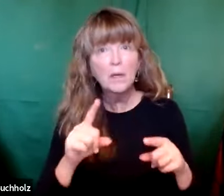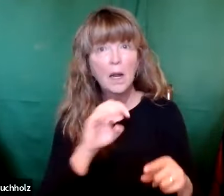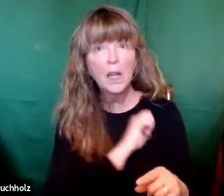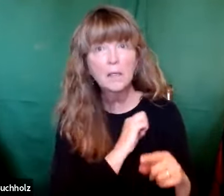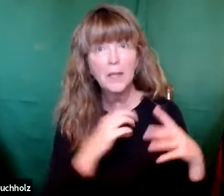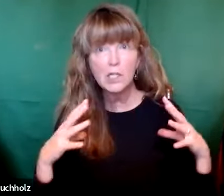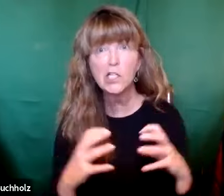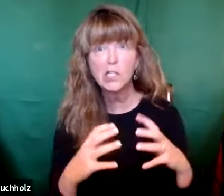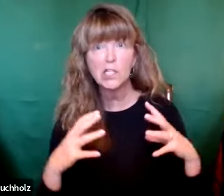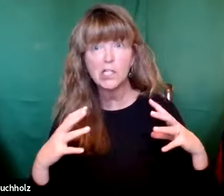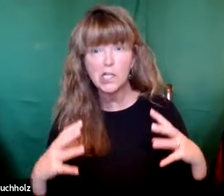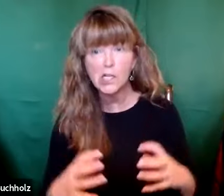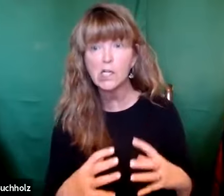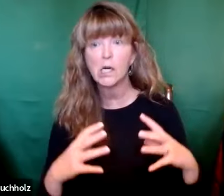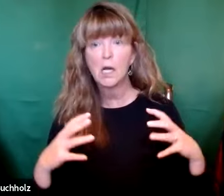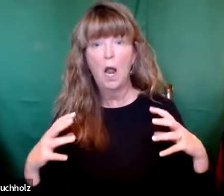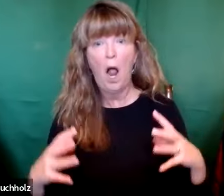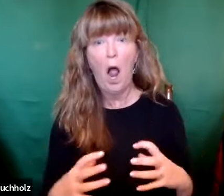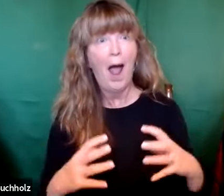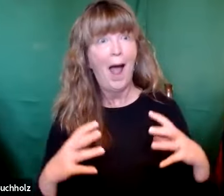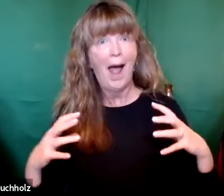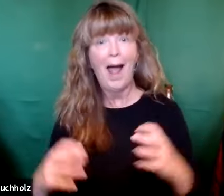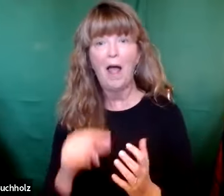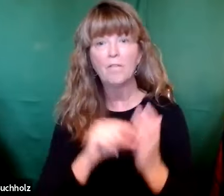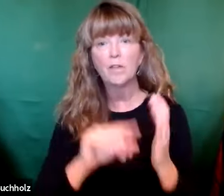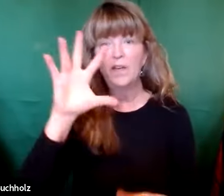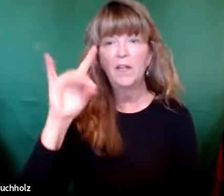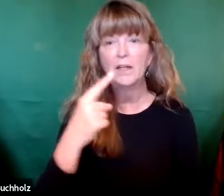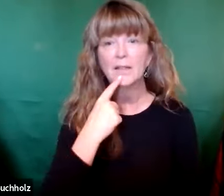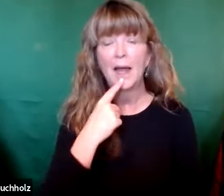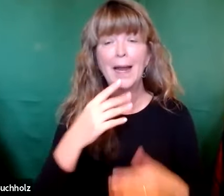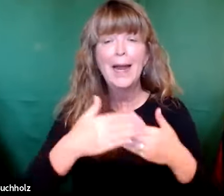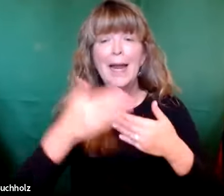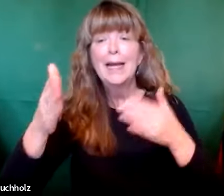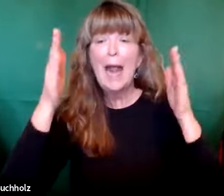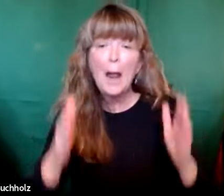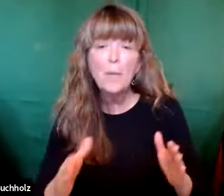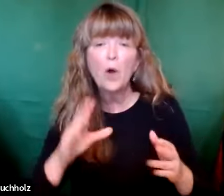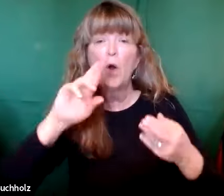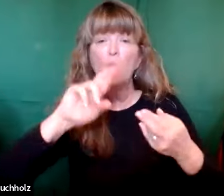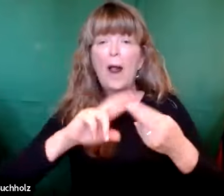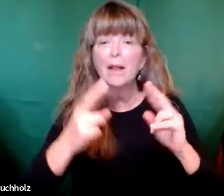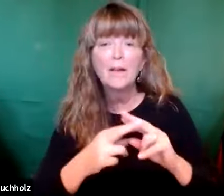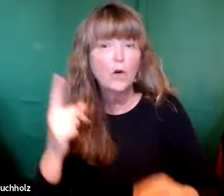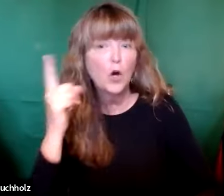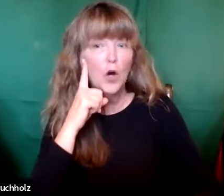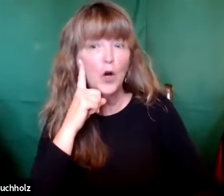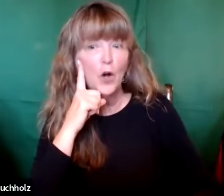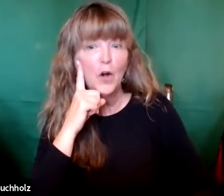So anyway, that day when it happened, Elizabeth went into labor. In verse 58, it says, the neighbors and